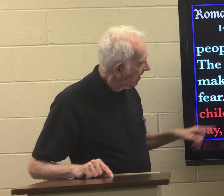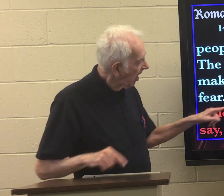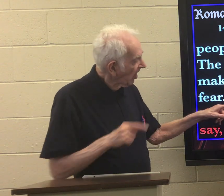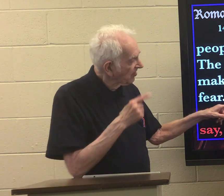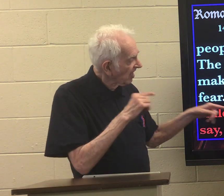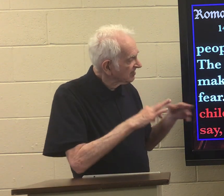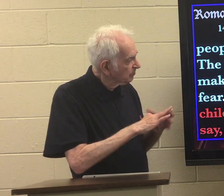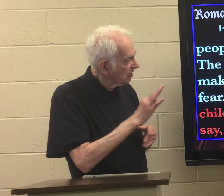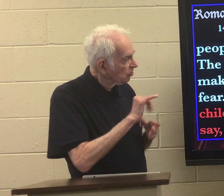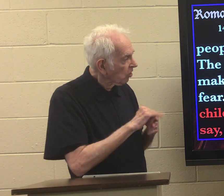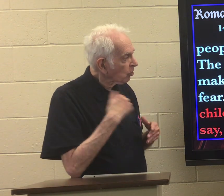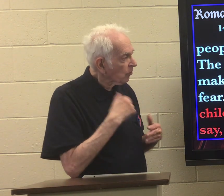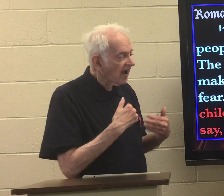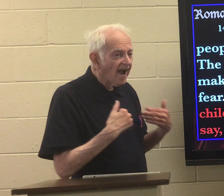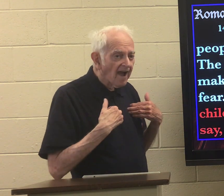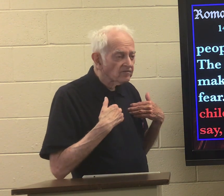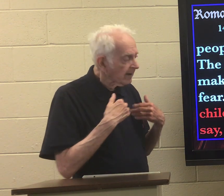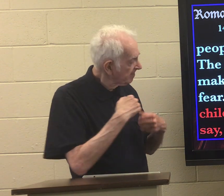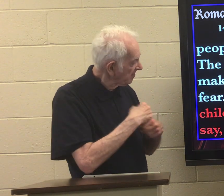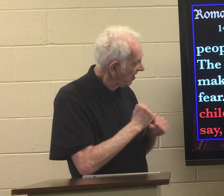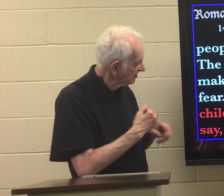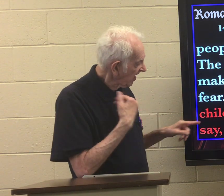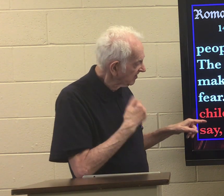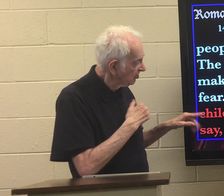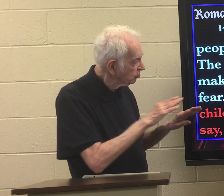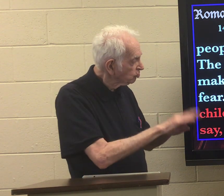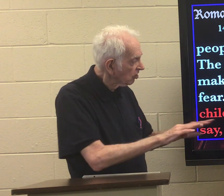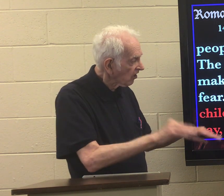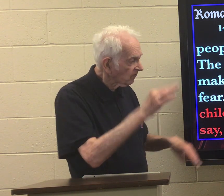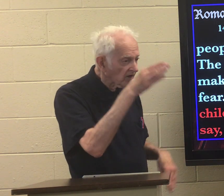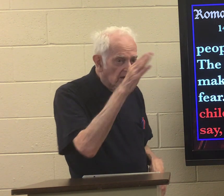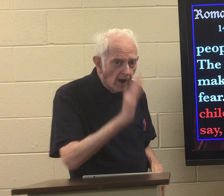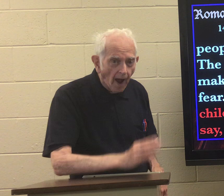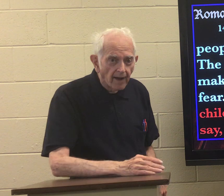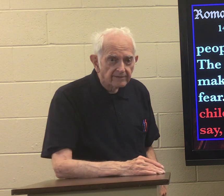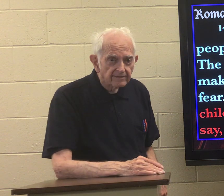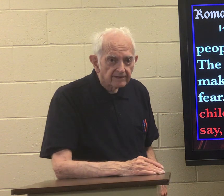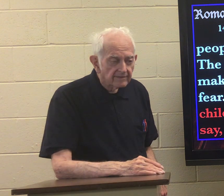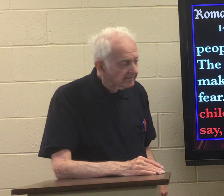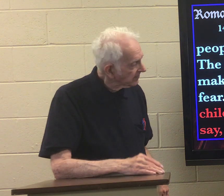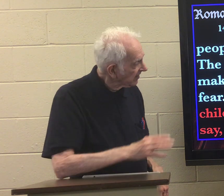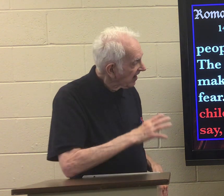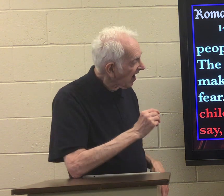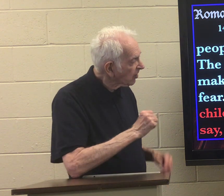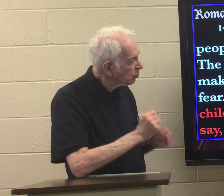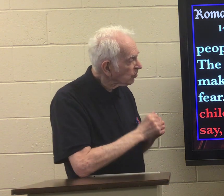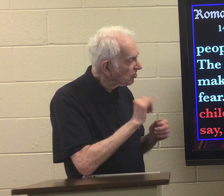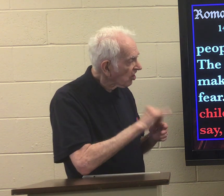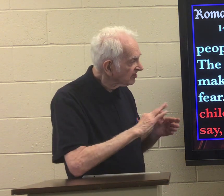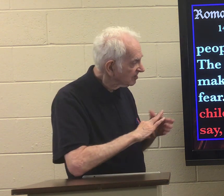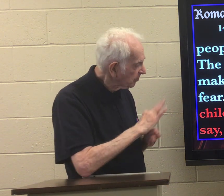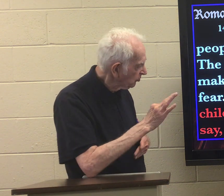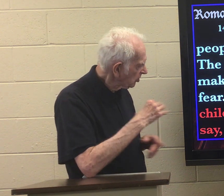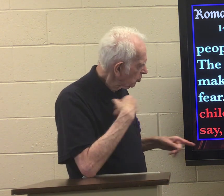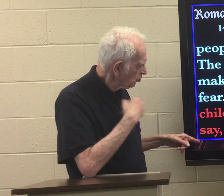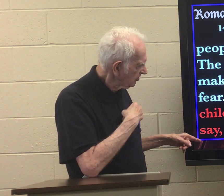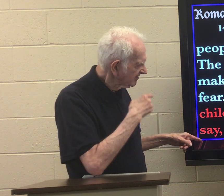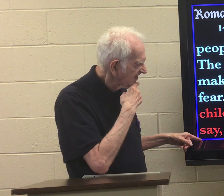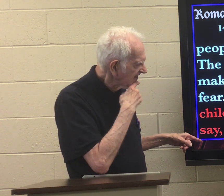the spirit that we have makes us children of God and with that spirit